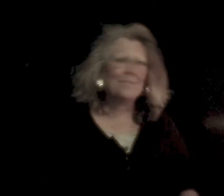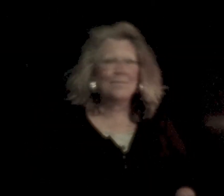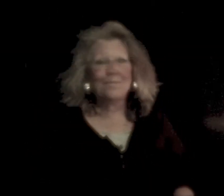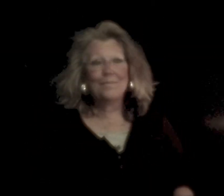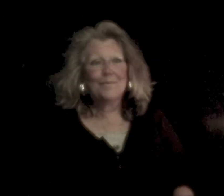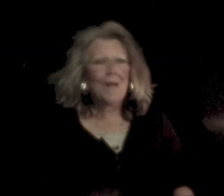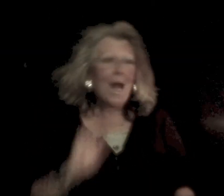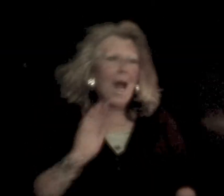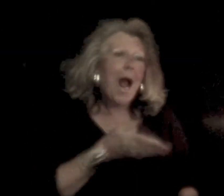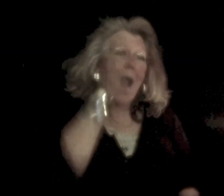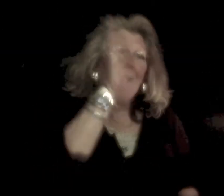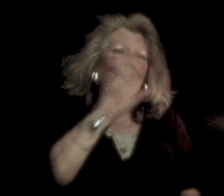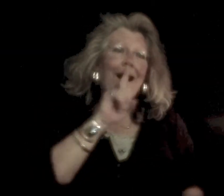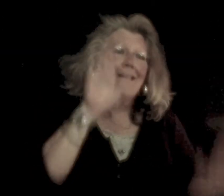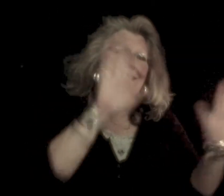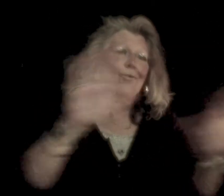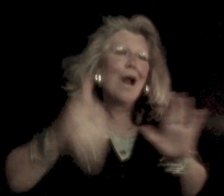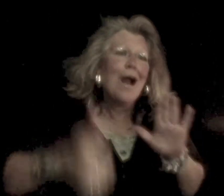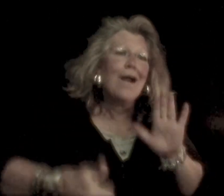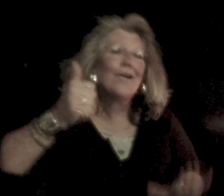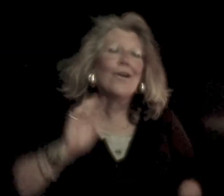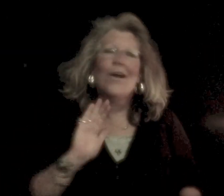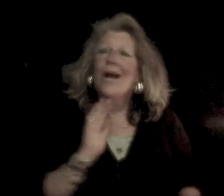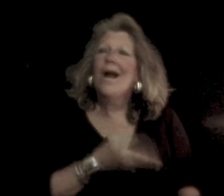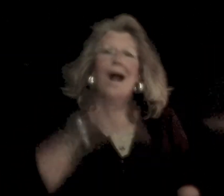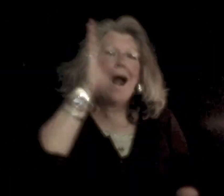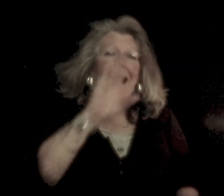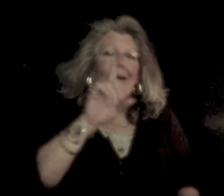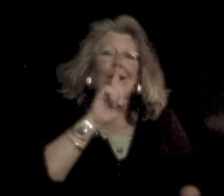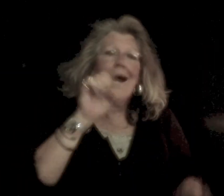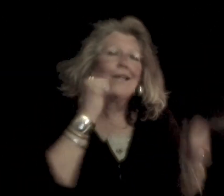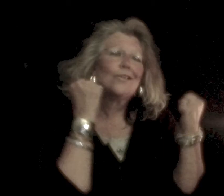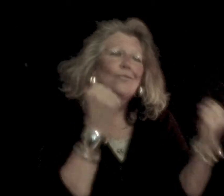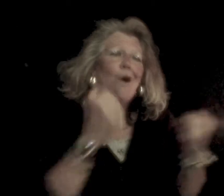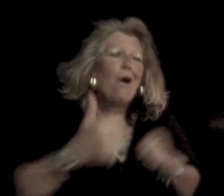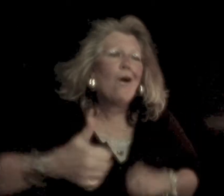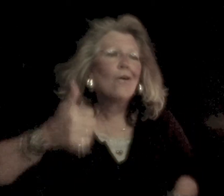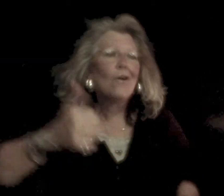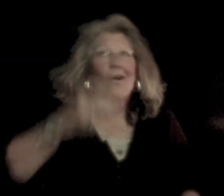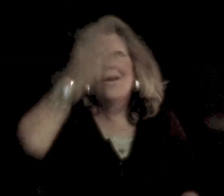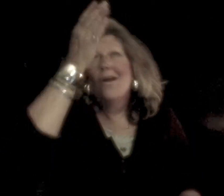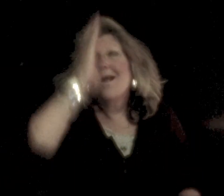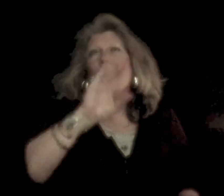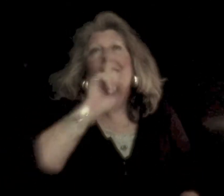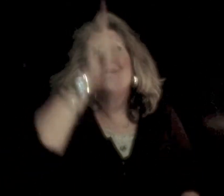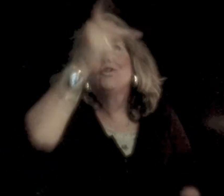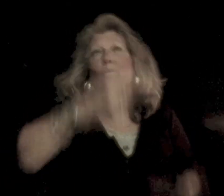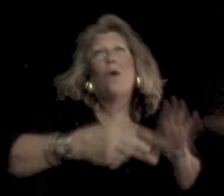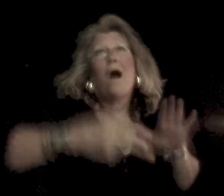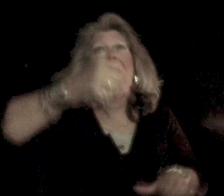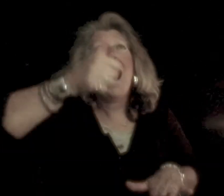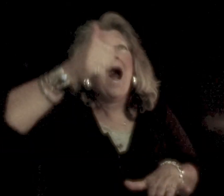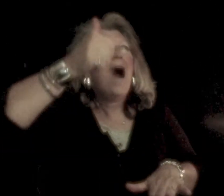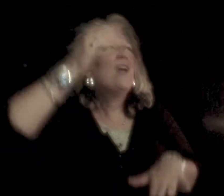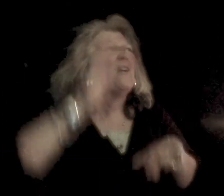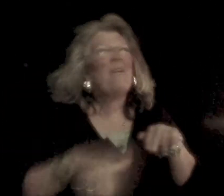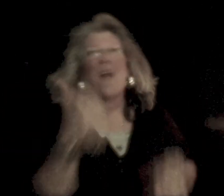I got it's greater I got it's stronger God you are higher than